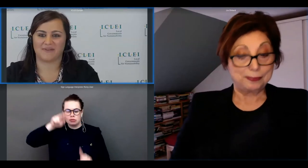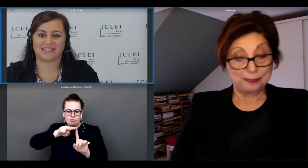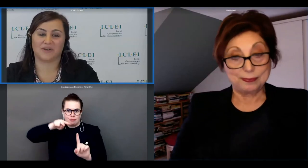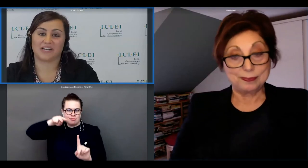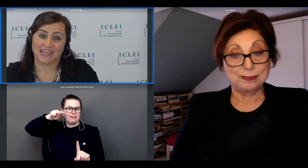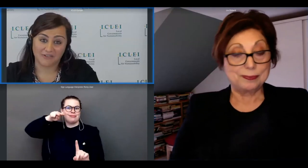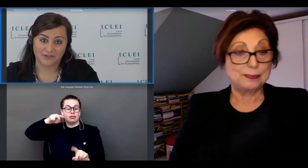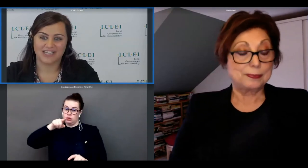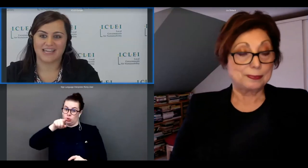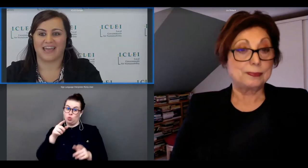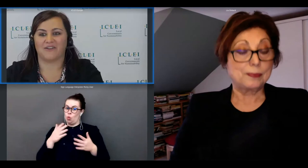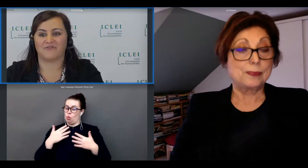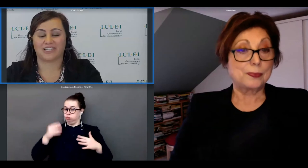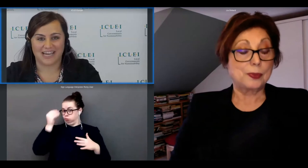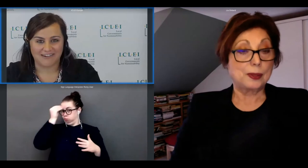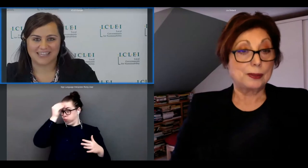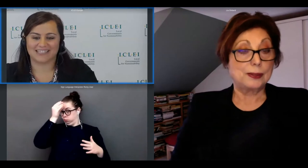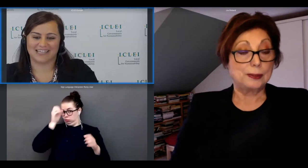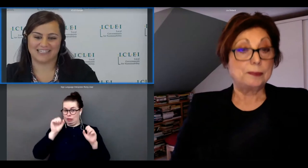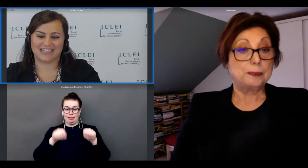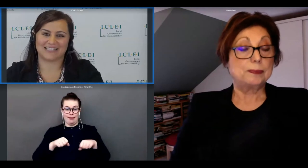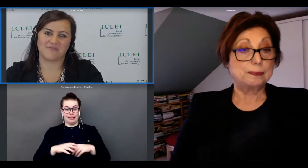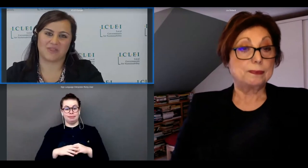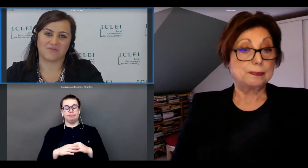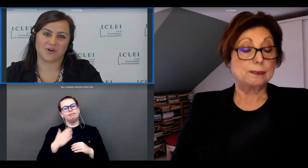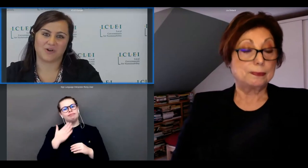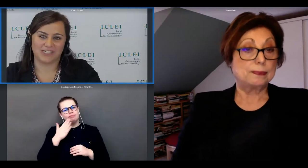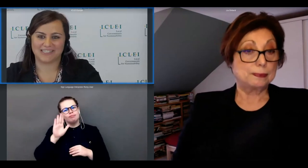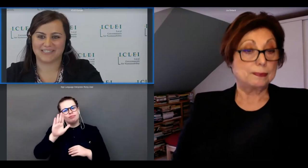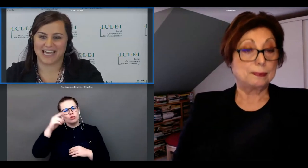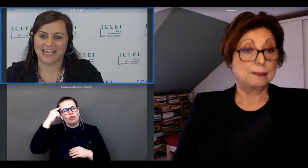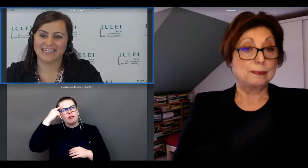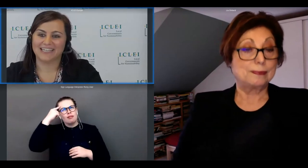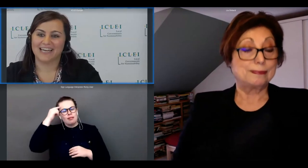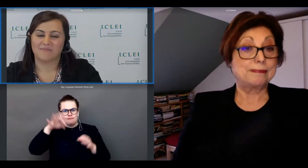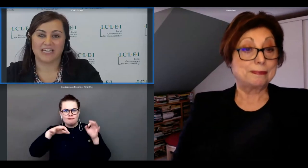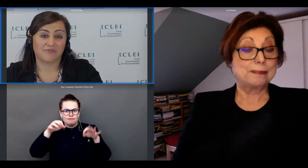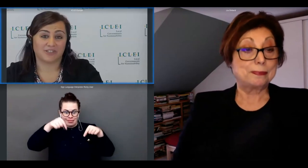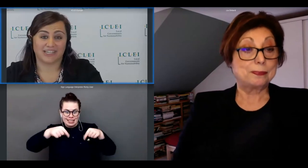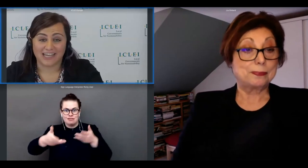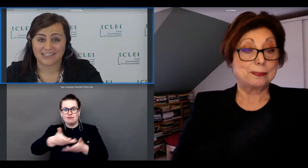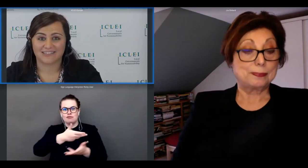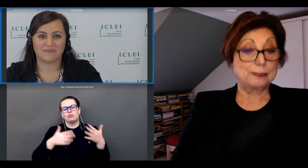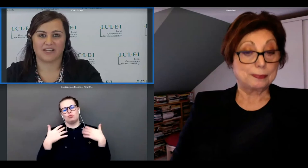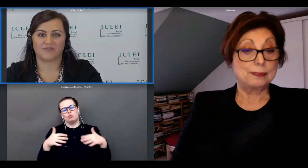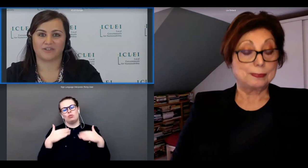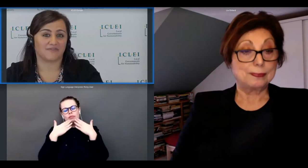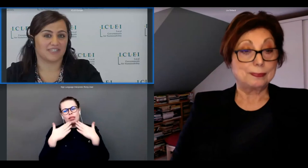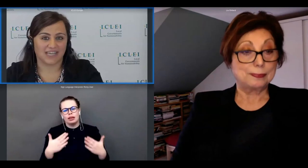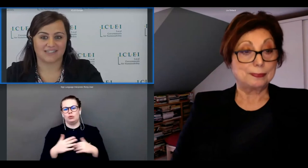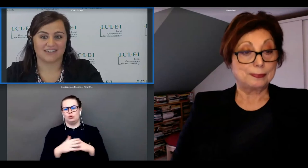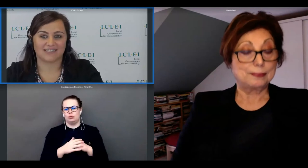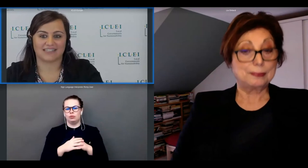dynamics and we're thankful for sharing these ideas with the rock community today meaningful connections meaningful